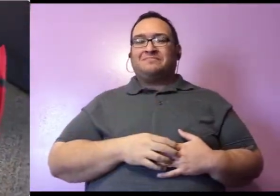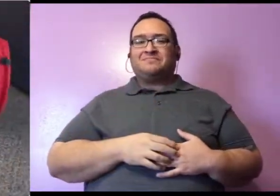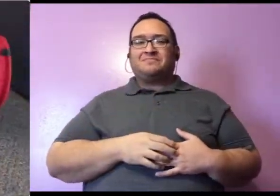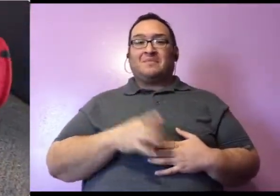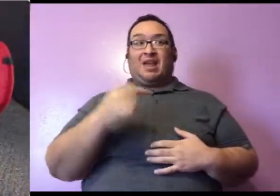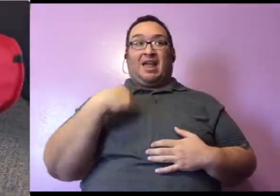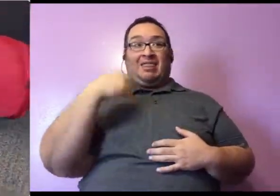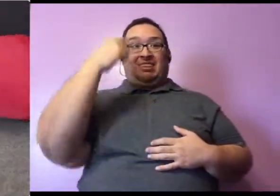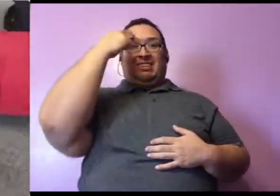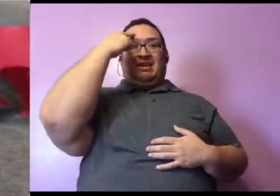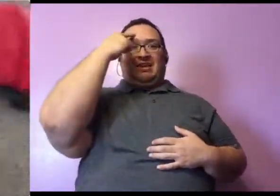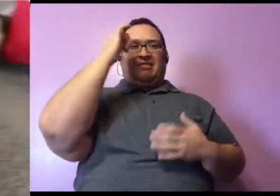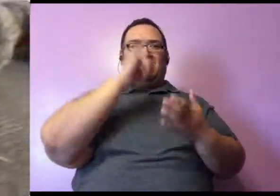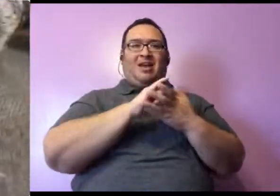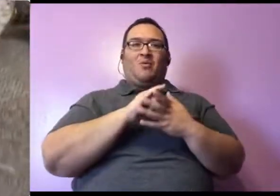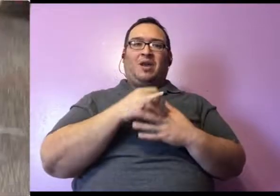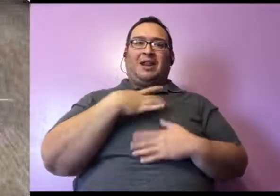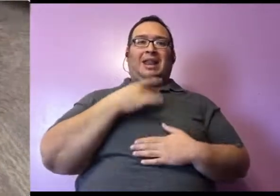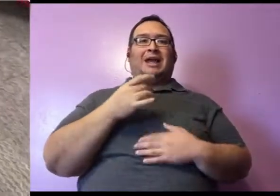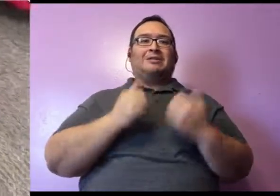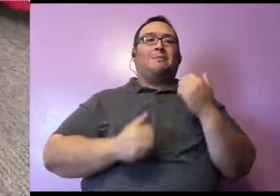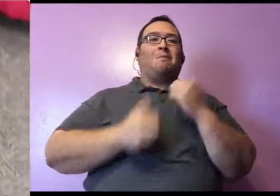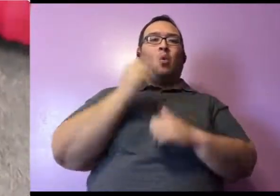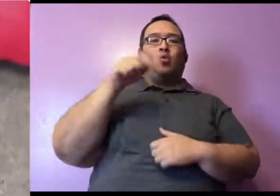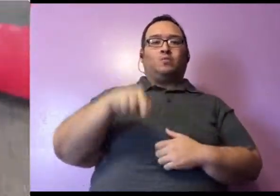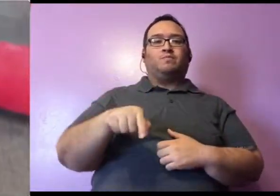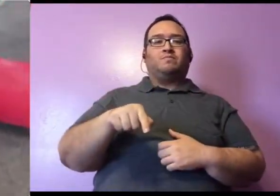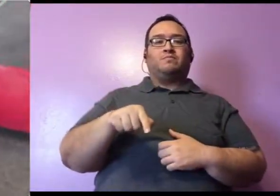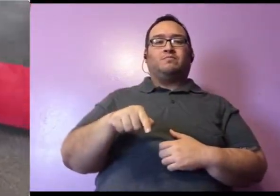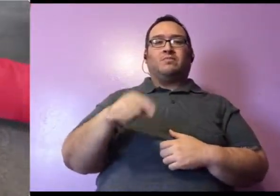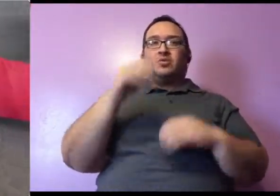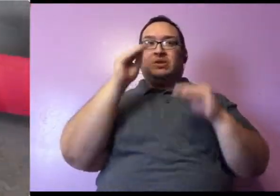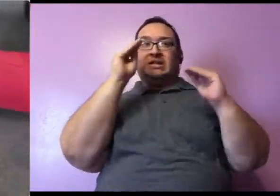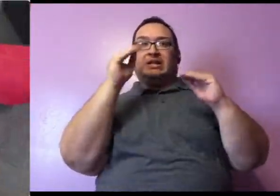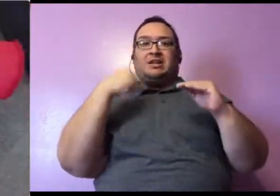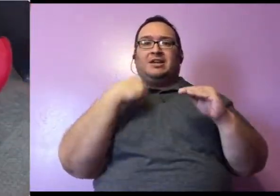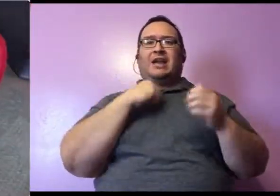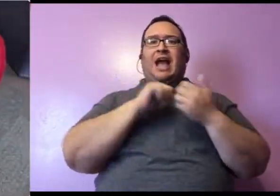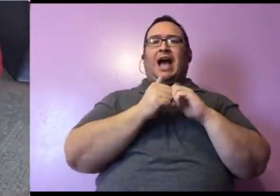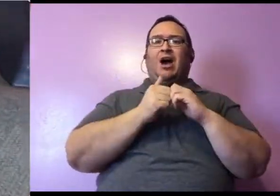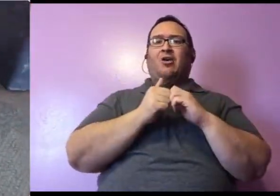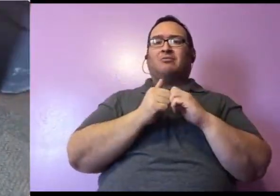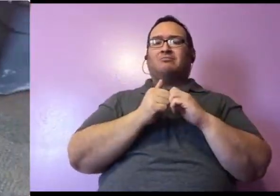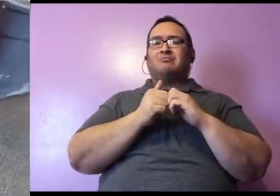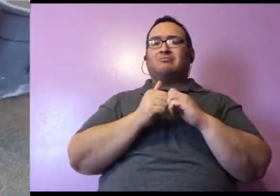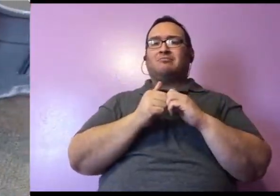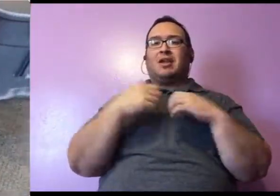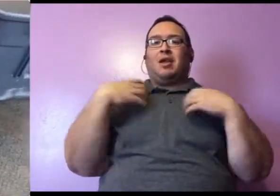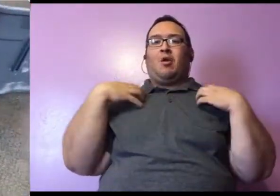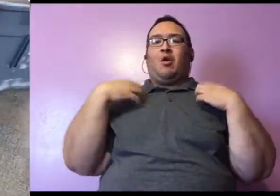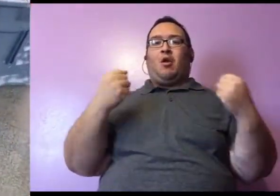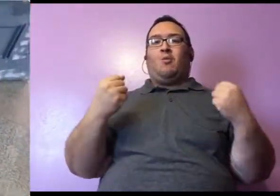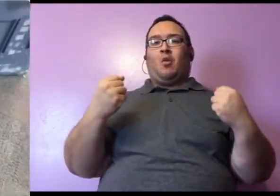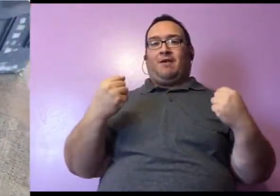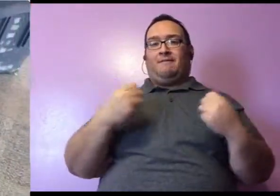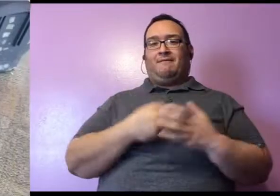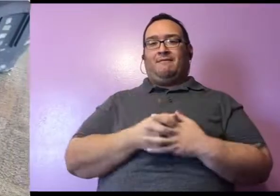And I think that that is what I admire about her the most. Yes, she teaches us to be brave every single day. She's absolutely sad.